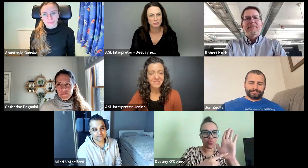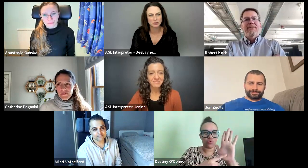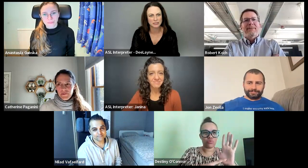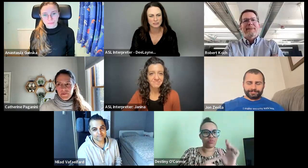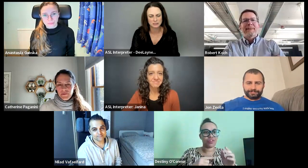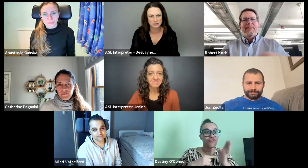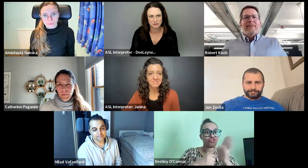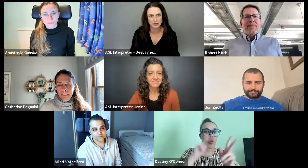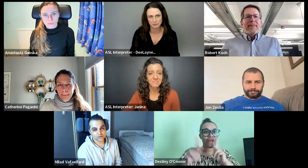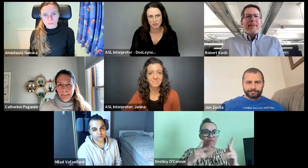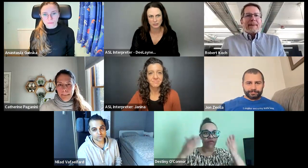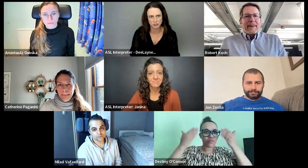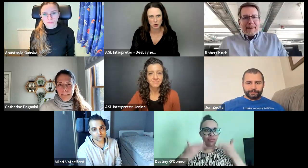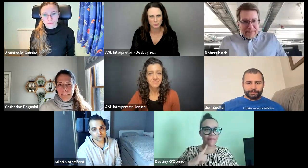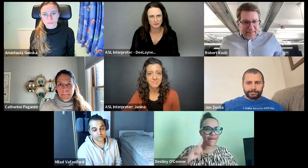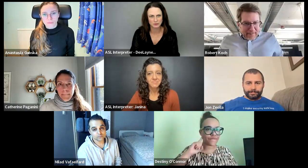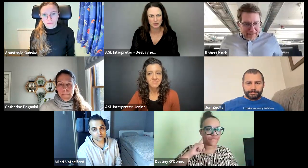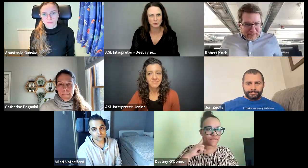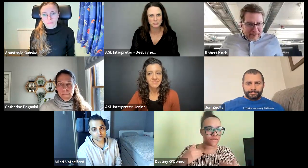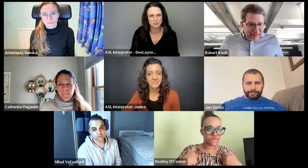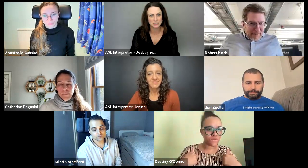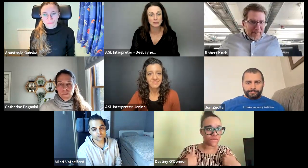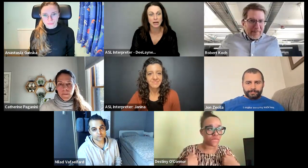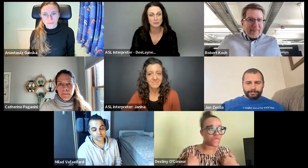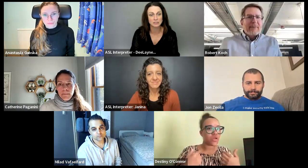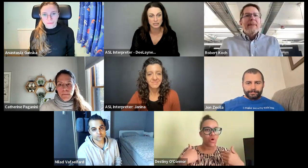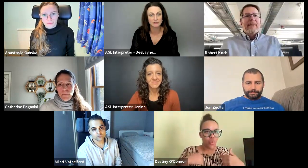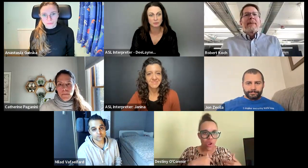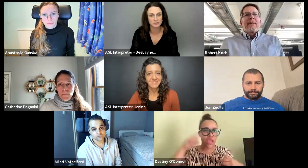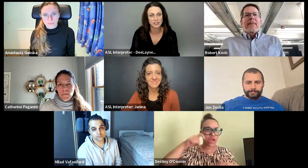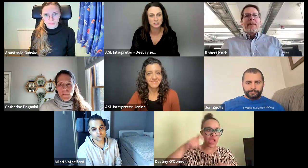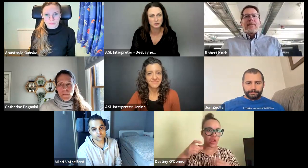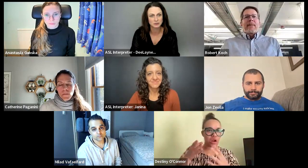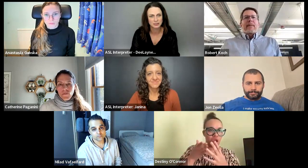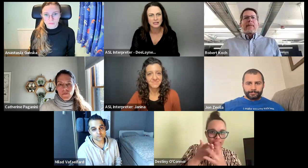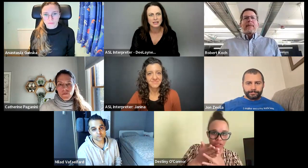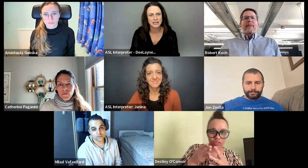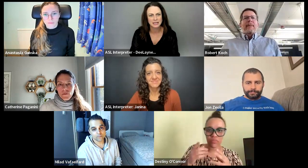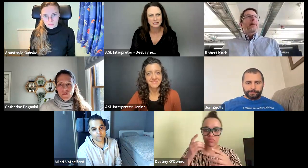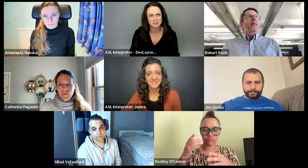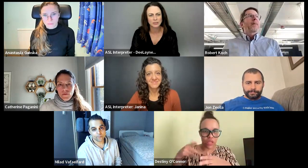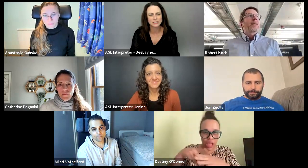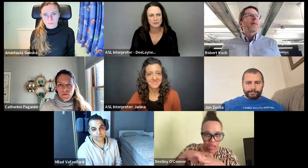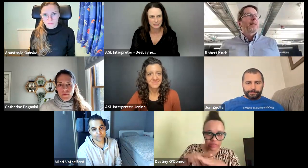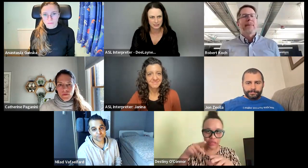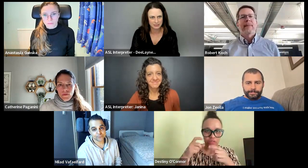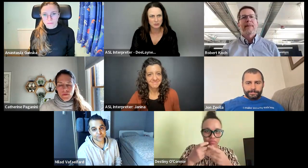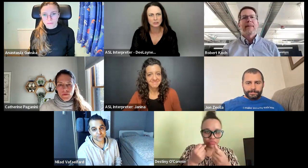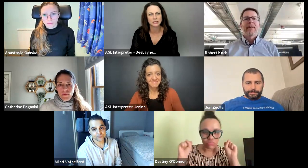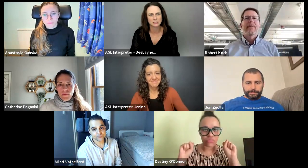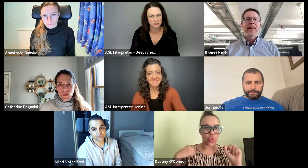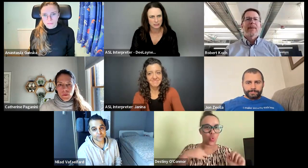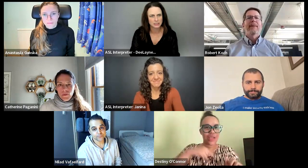topic really is, is the thing I'm trying to show for people to see that I am a deaf professional and we need that